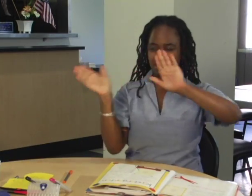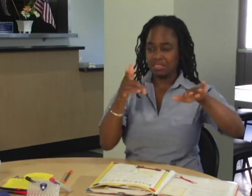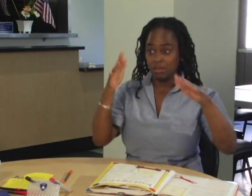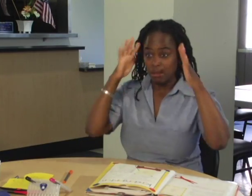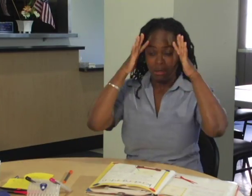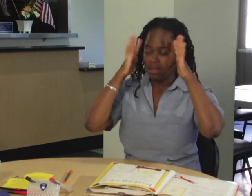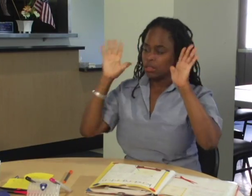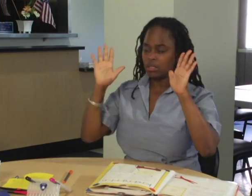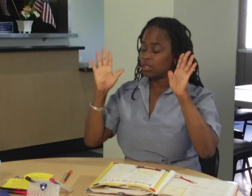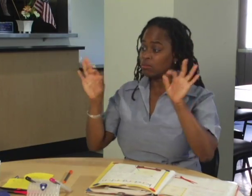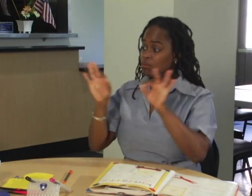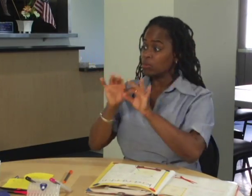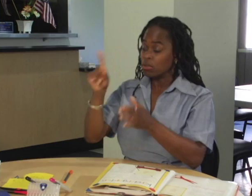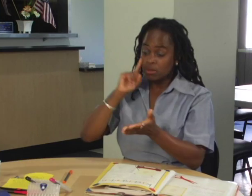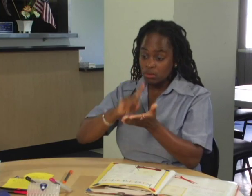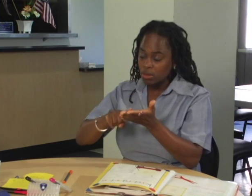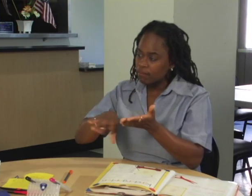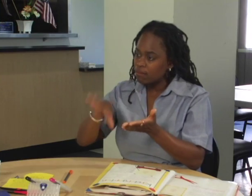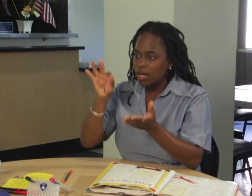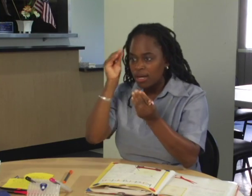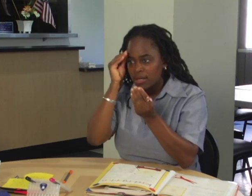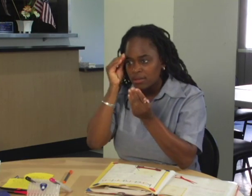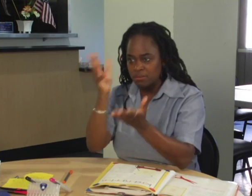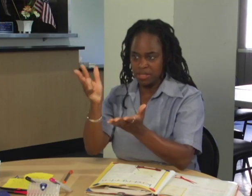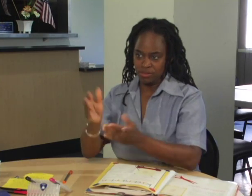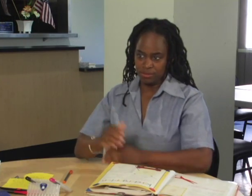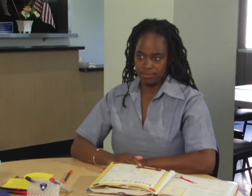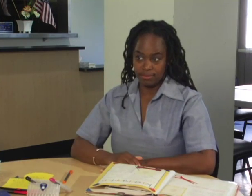too. The important thing to remember is don't panic. Find out the truth.